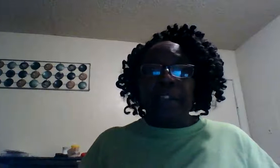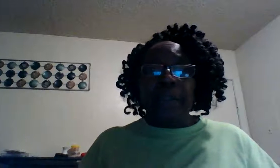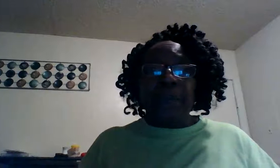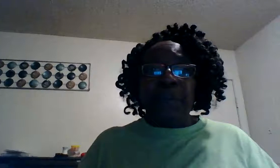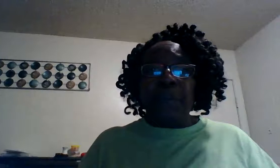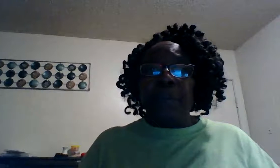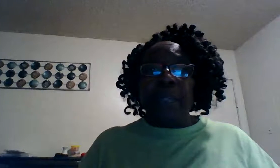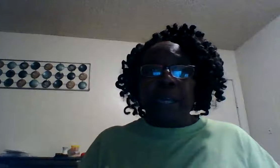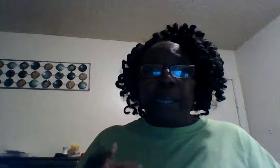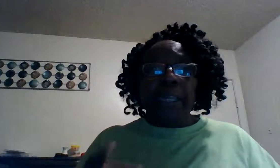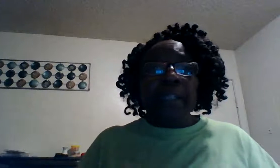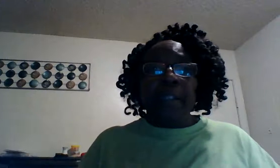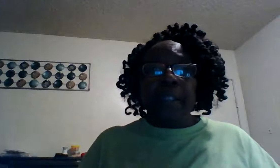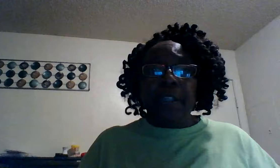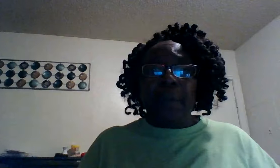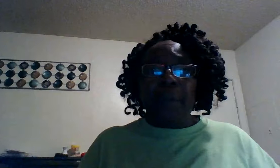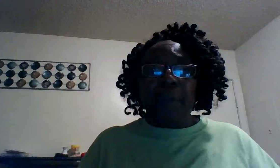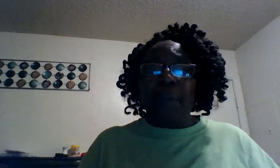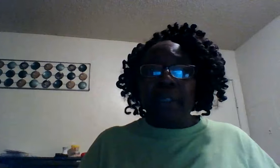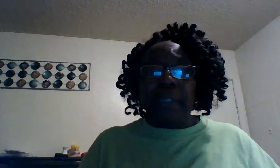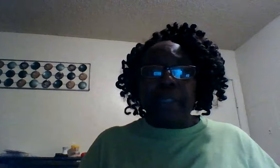you through it healing your brokenness